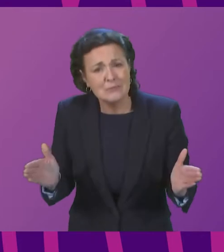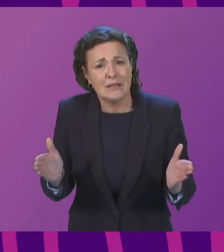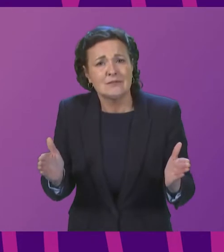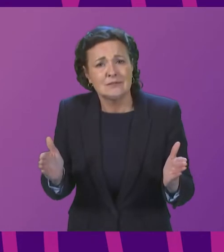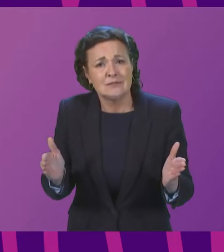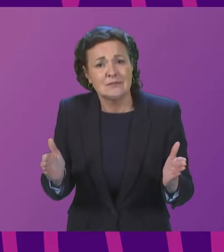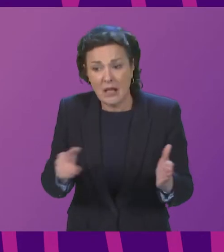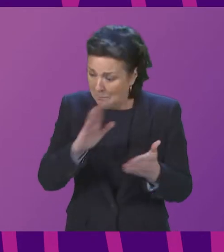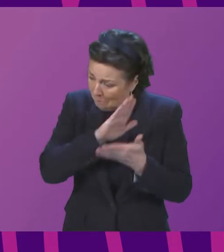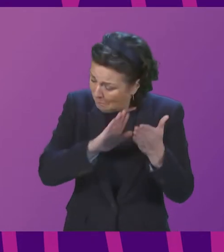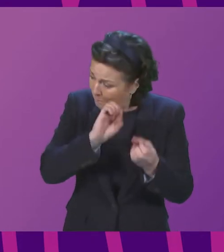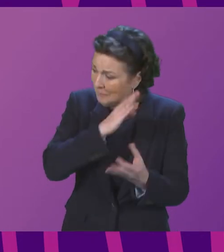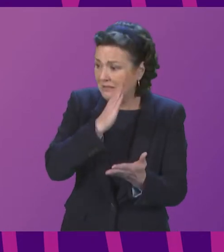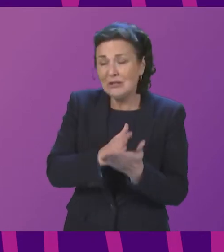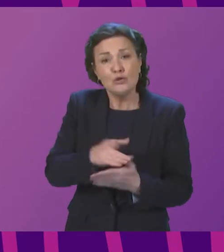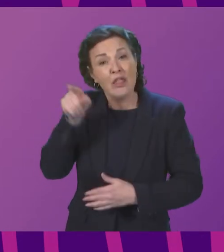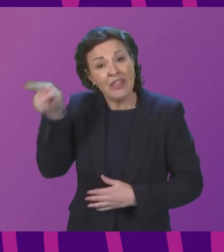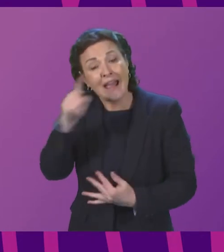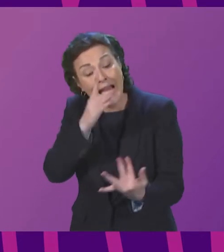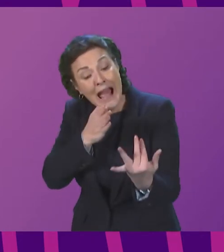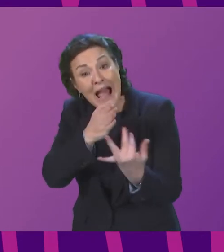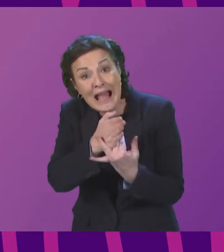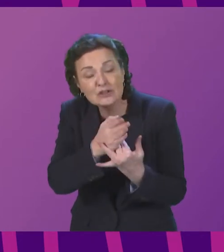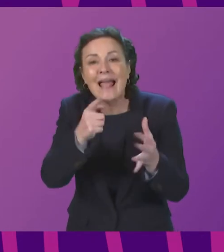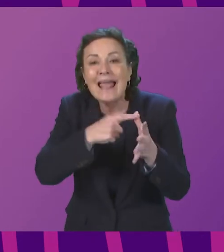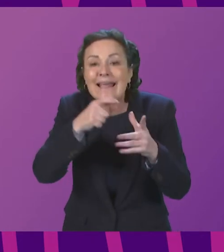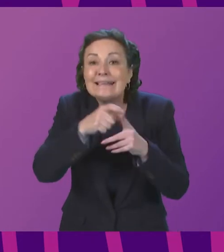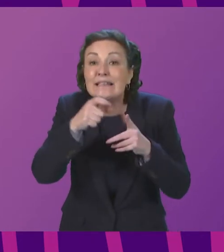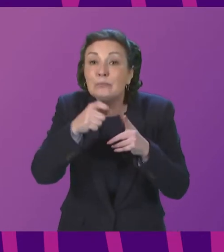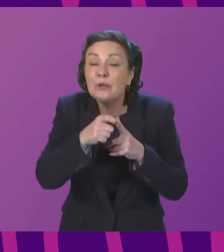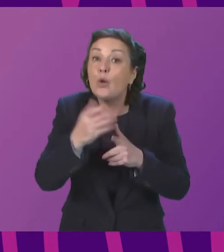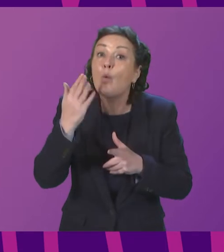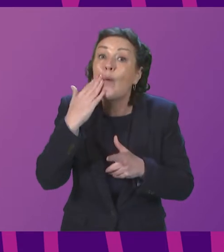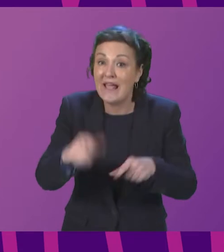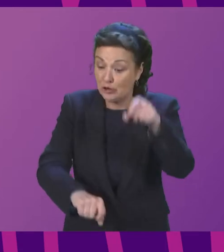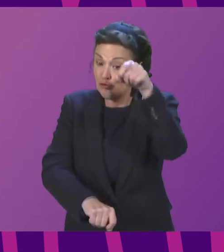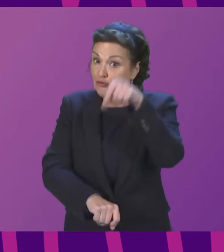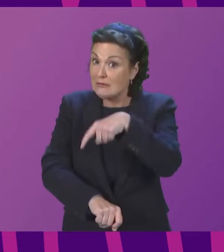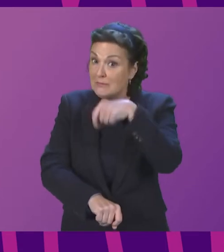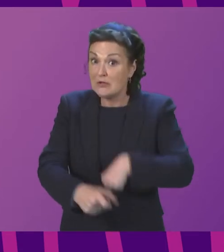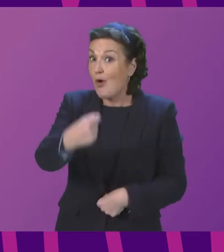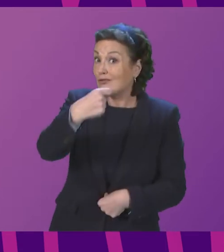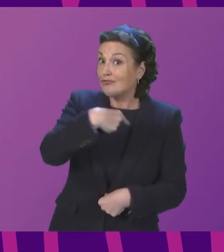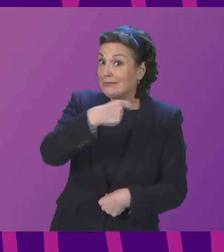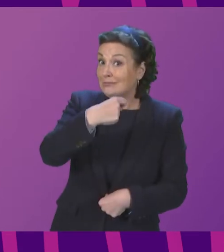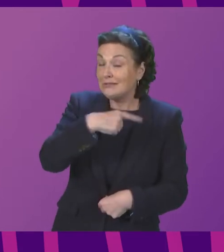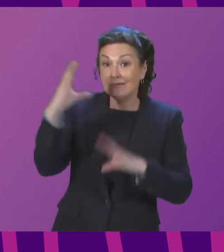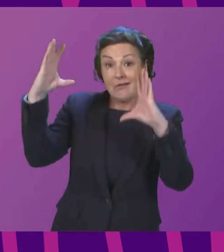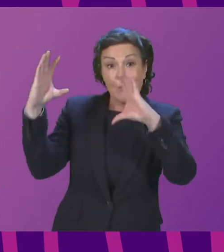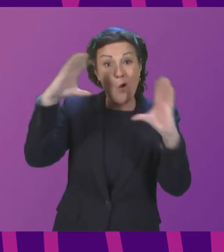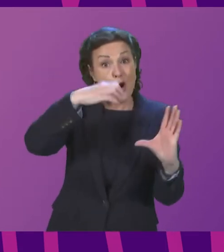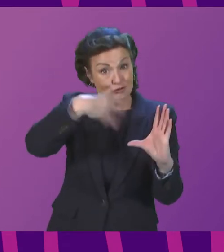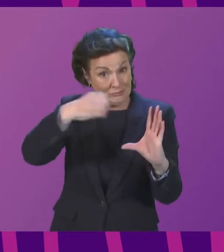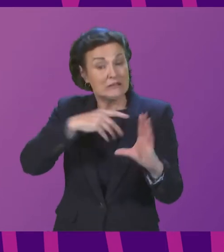ADP during the treatment when they most need support. And that treatment needs to begin very